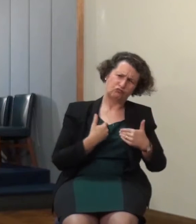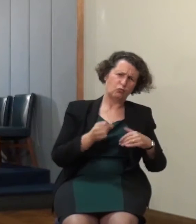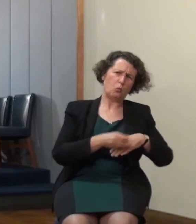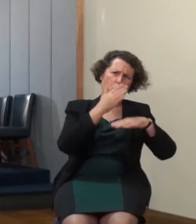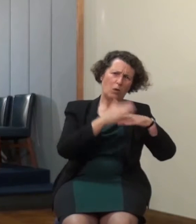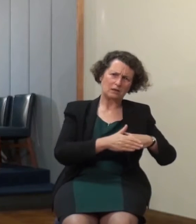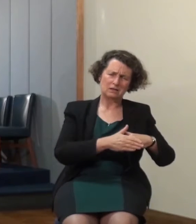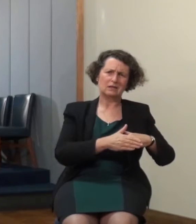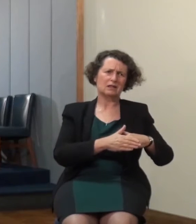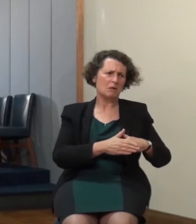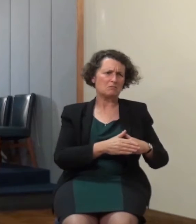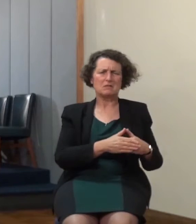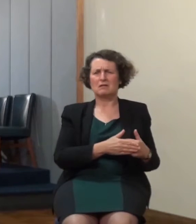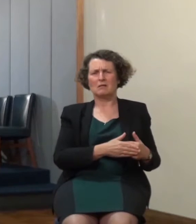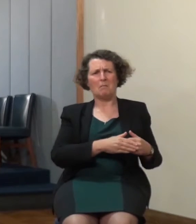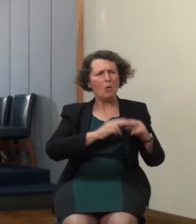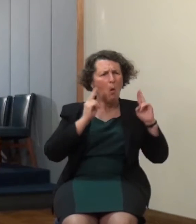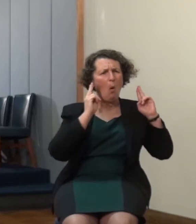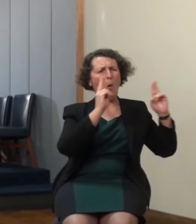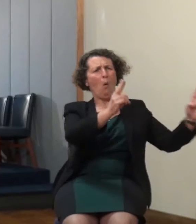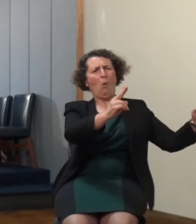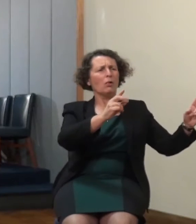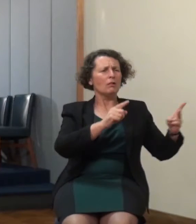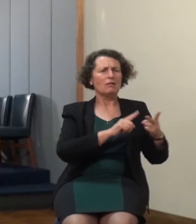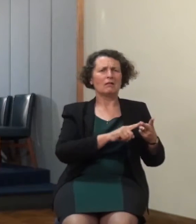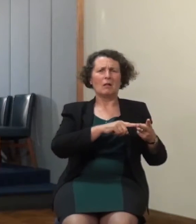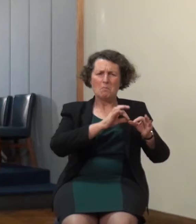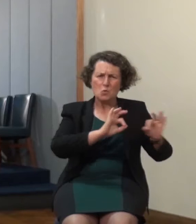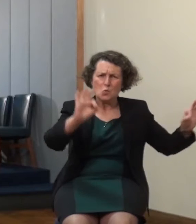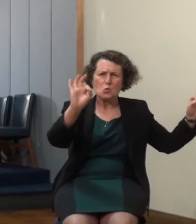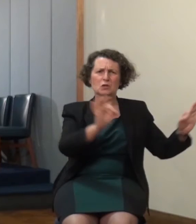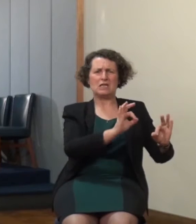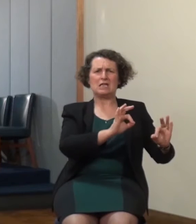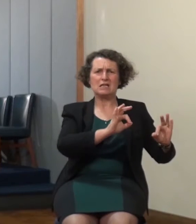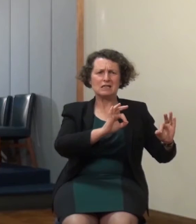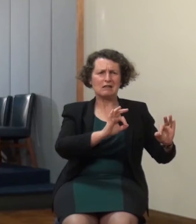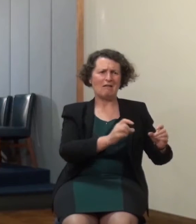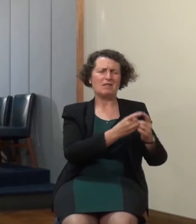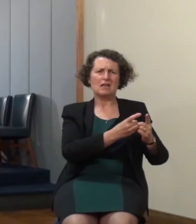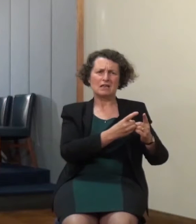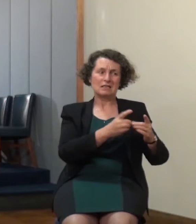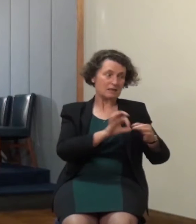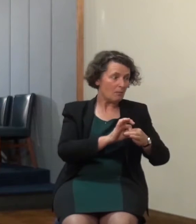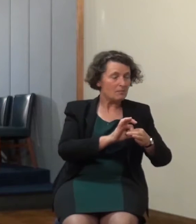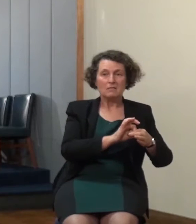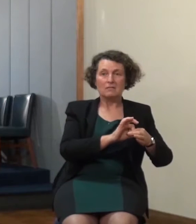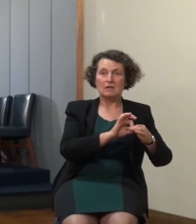dreadful thing the DJs are brought in and it's done just like the world and then I heard a few weeks